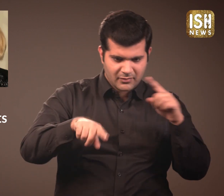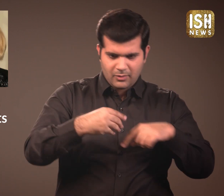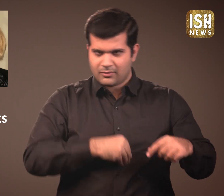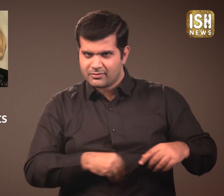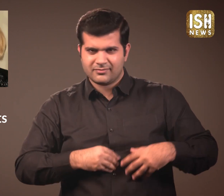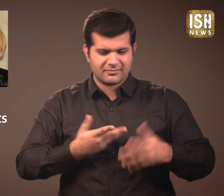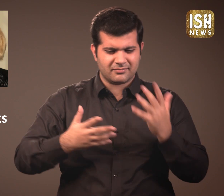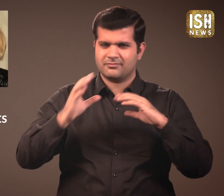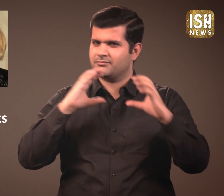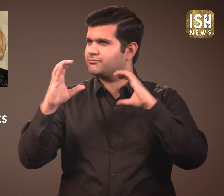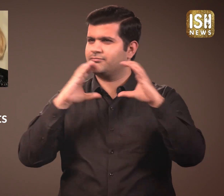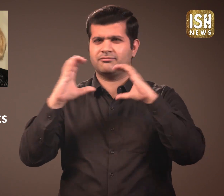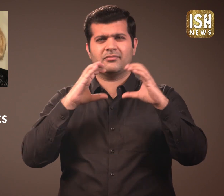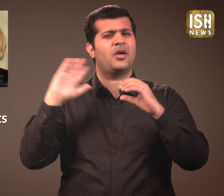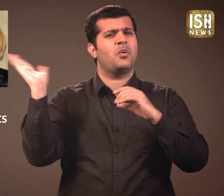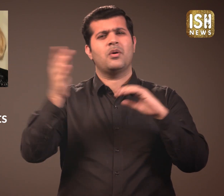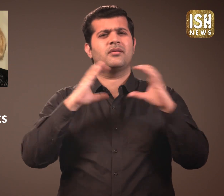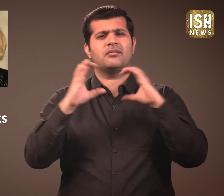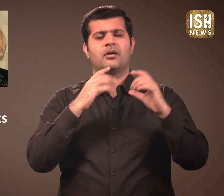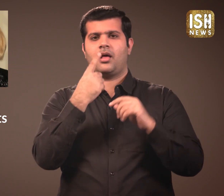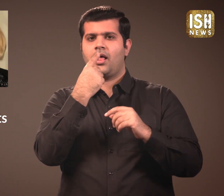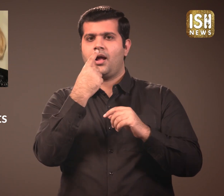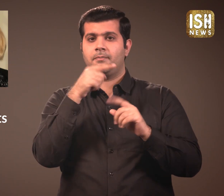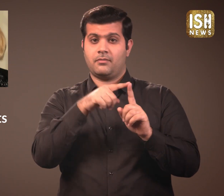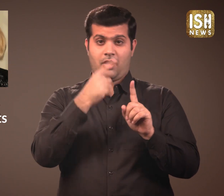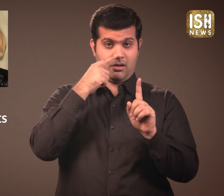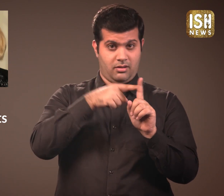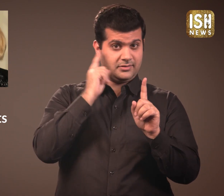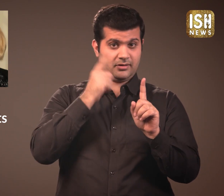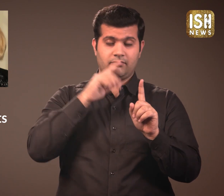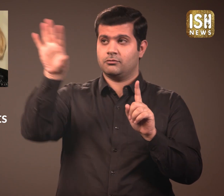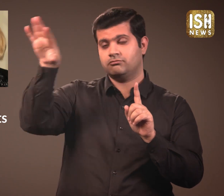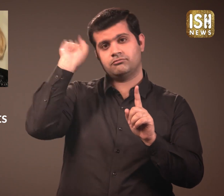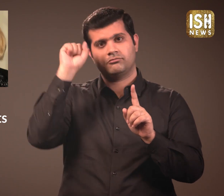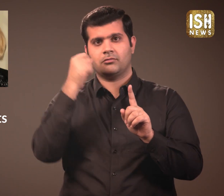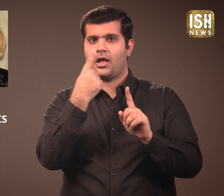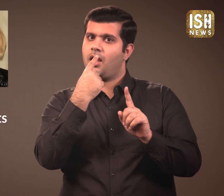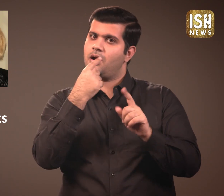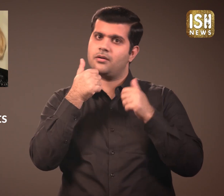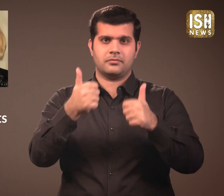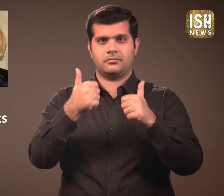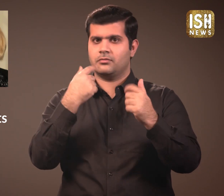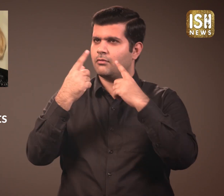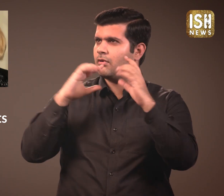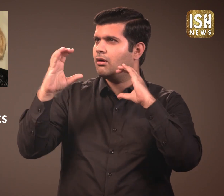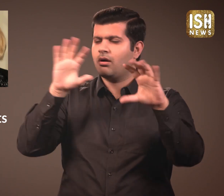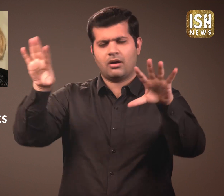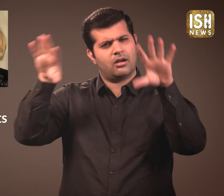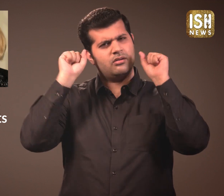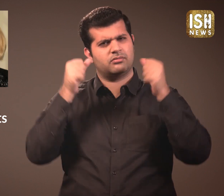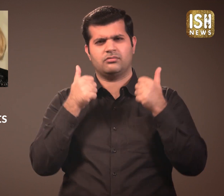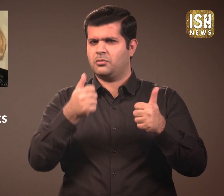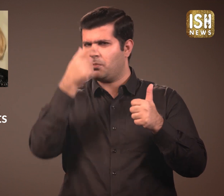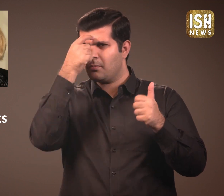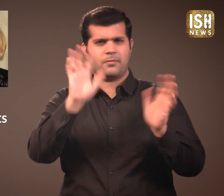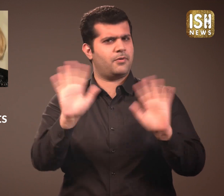doctor and nurses through lip reading. Anne understood all the conversations by lip reading. There were no problems.